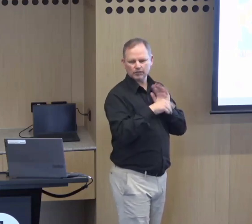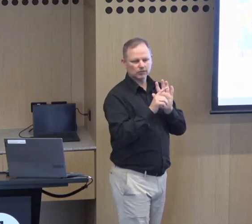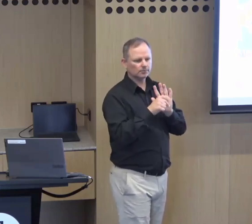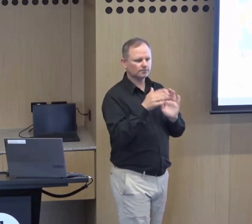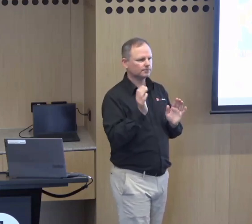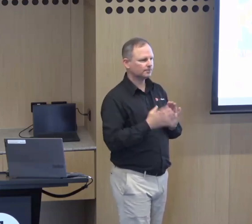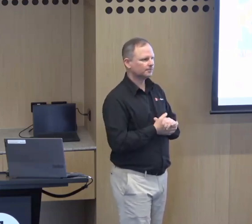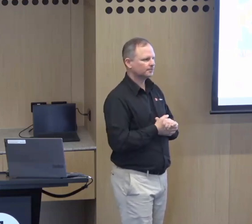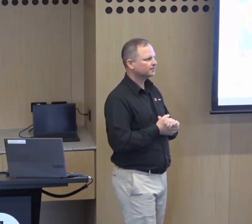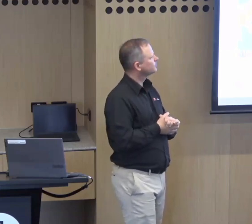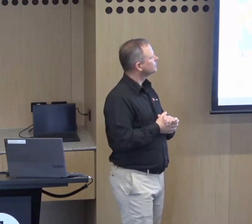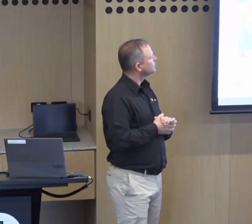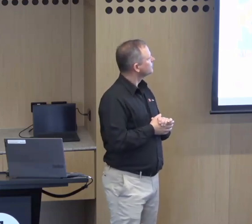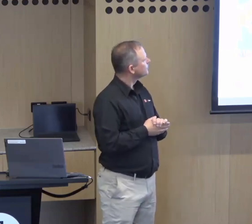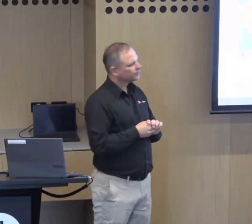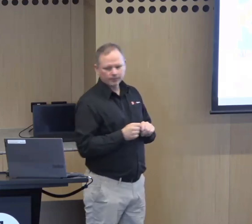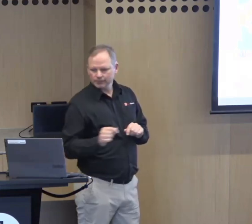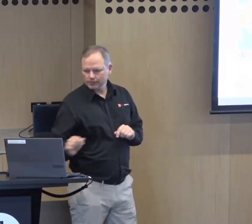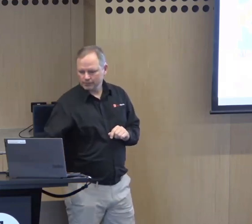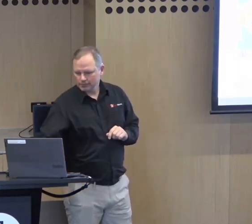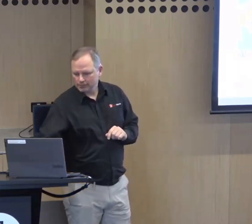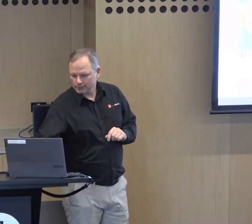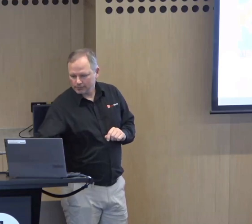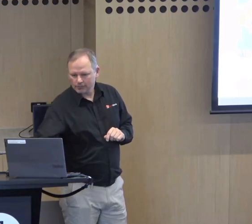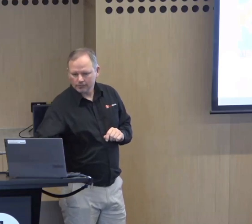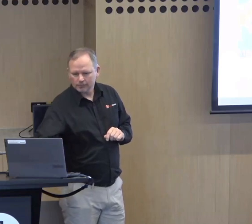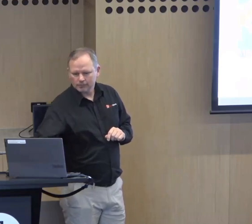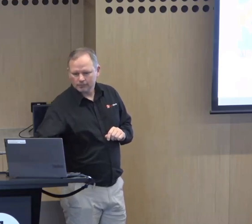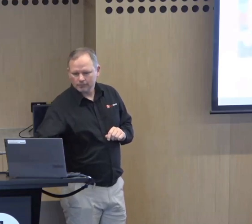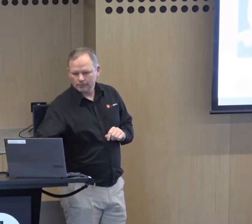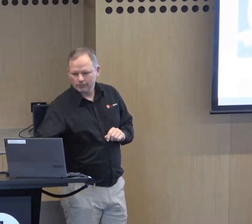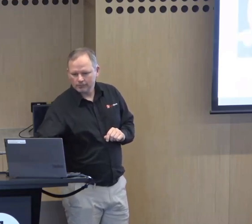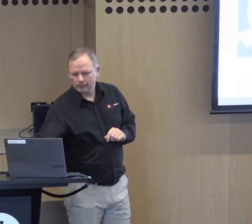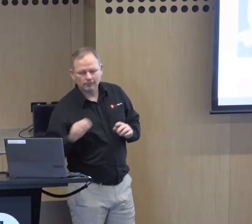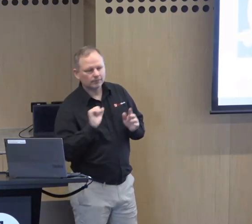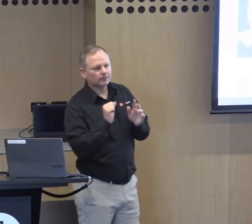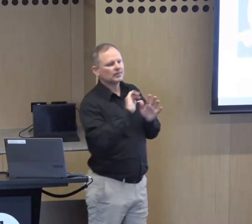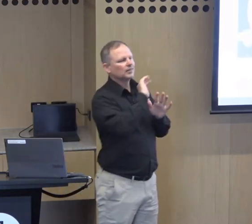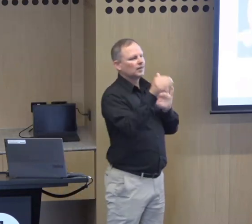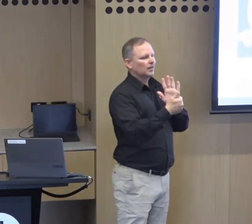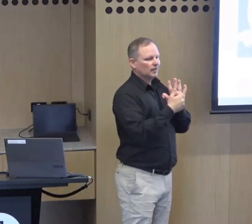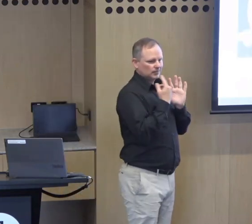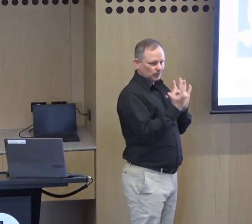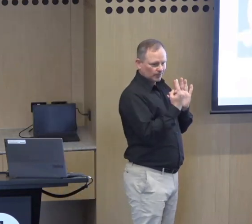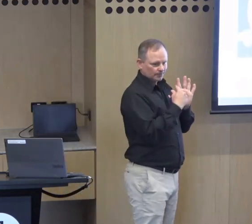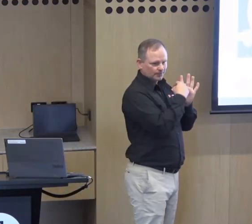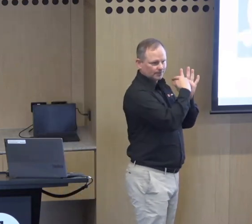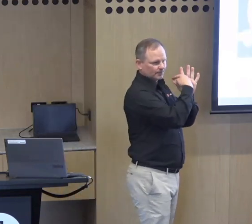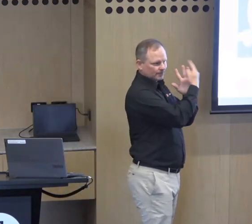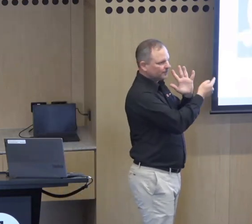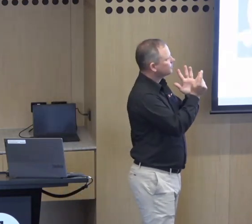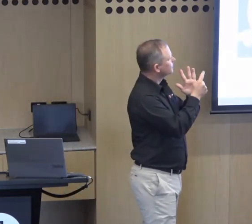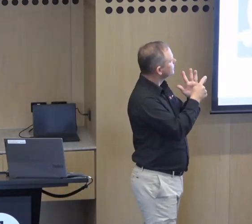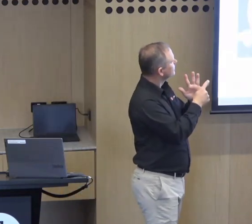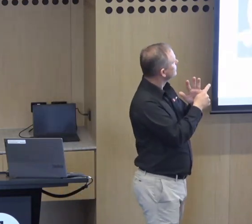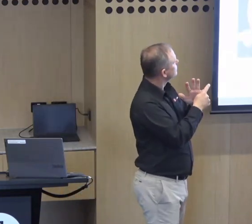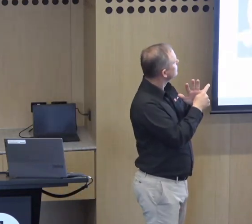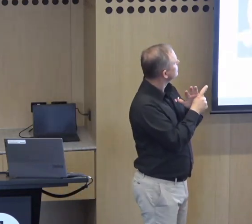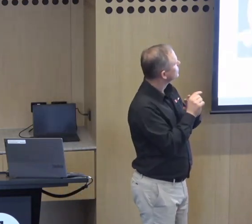we realize and we understand that i think that over time that could be something that we'll eventually get to that would be the goal the other final service component